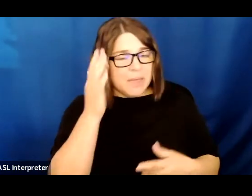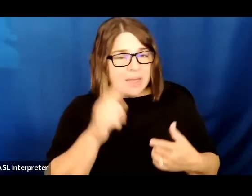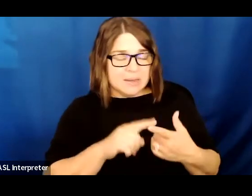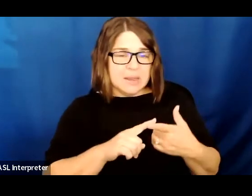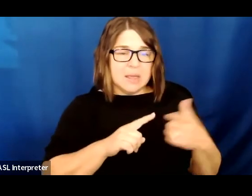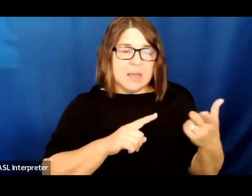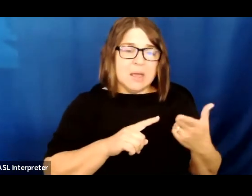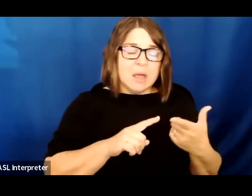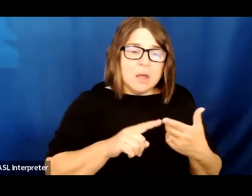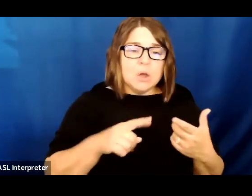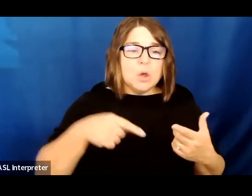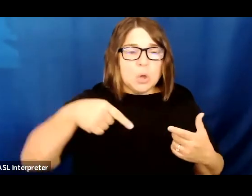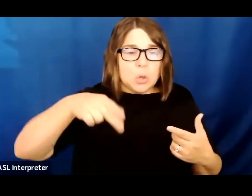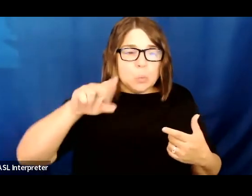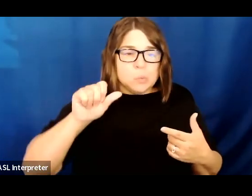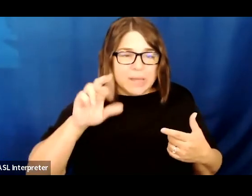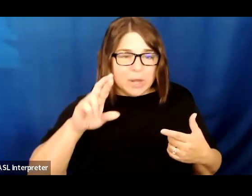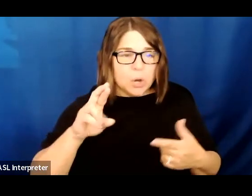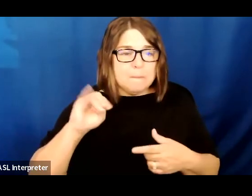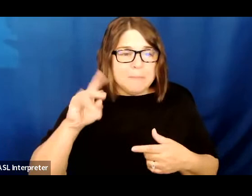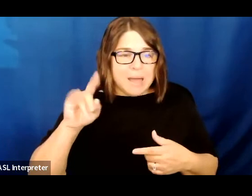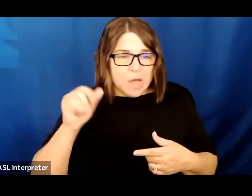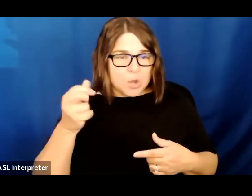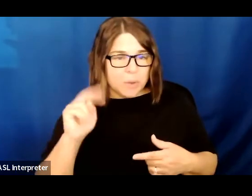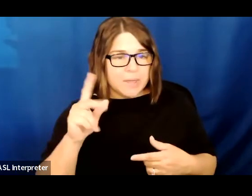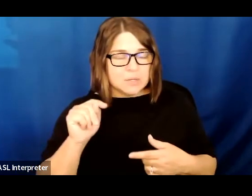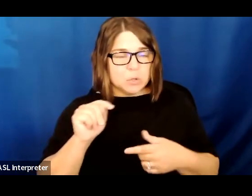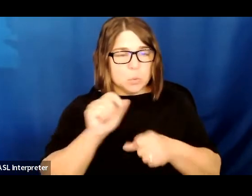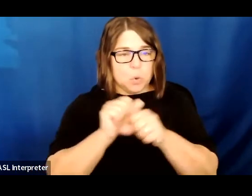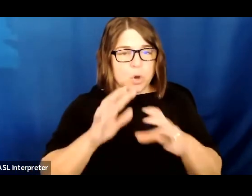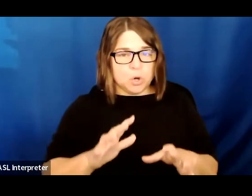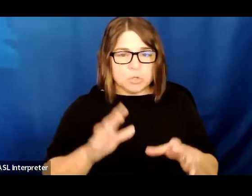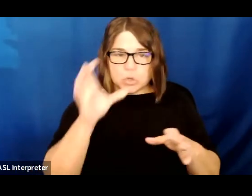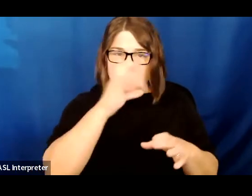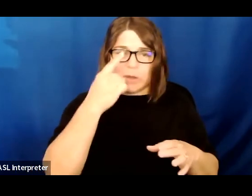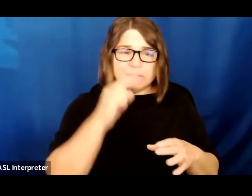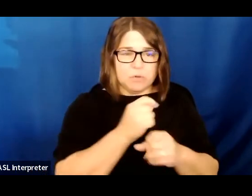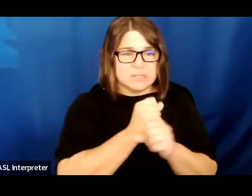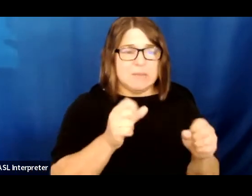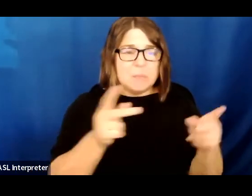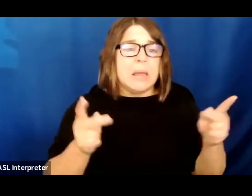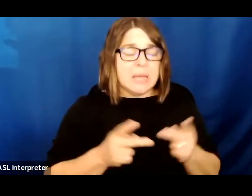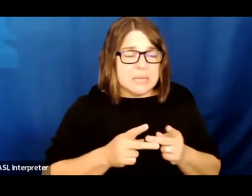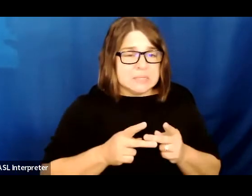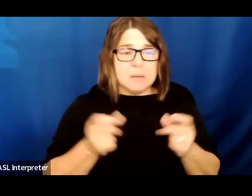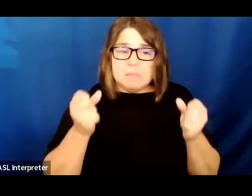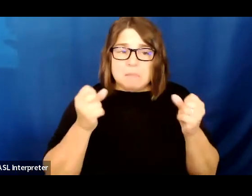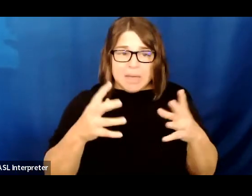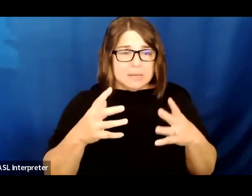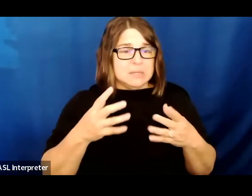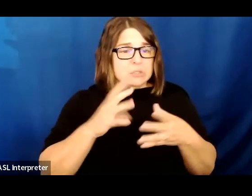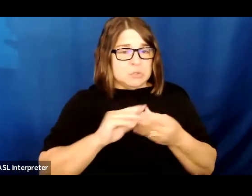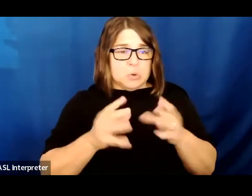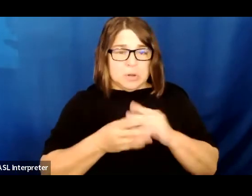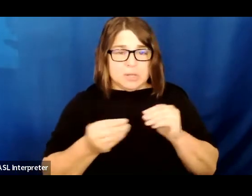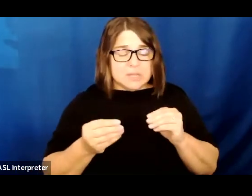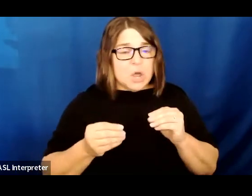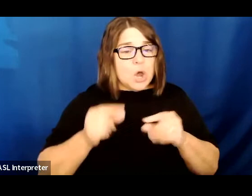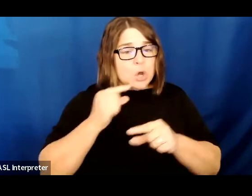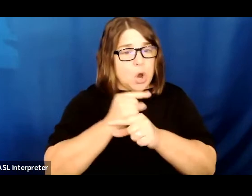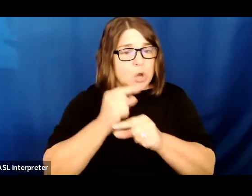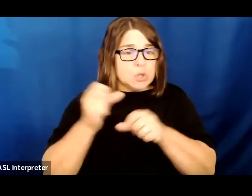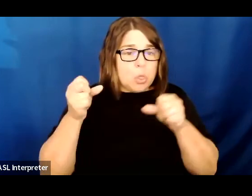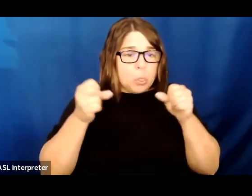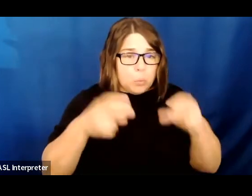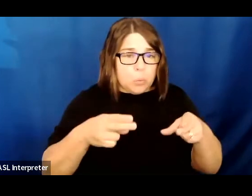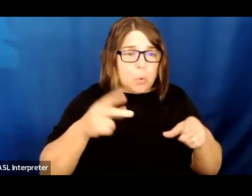and queer migrant workers seeking asylum, among many others. In one story I was told, guards threw toilet paper onto the